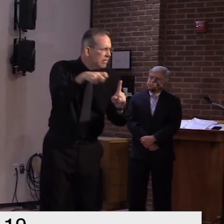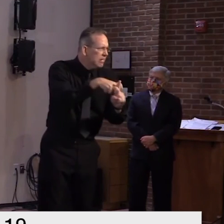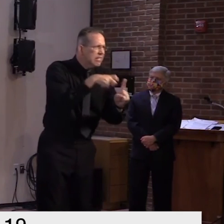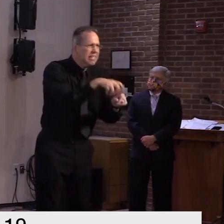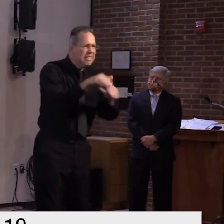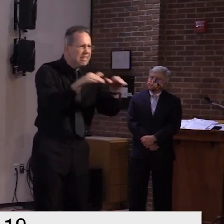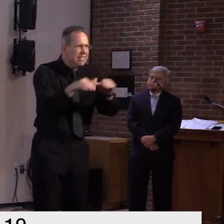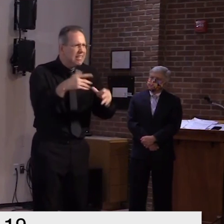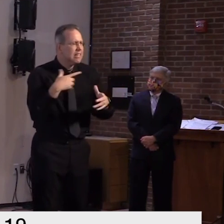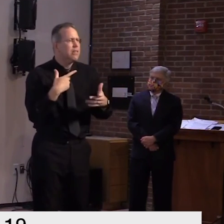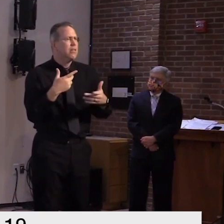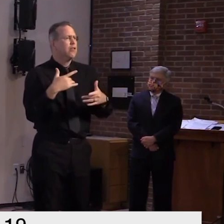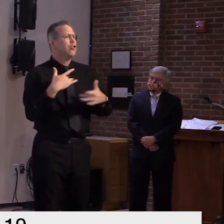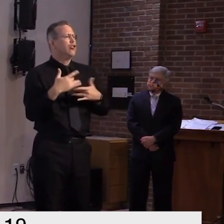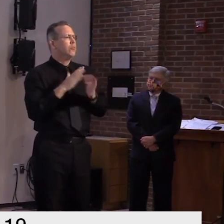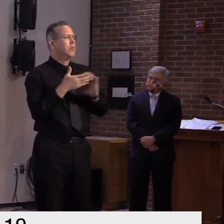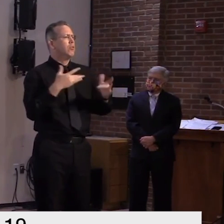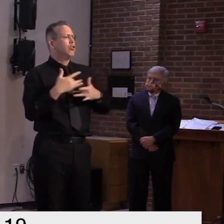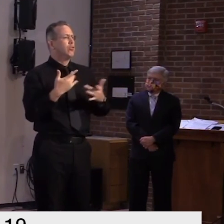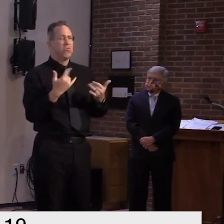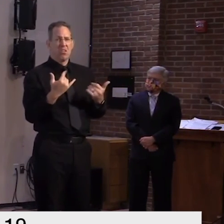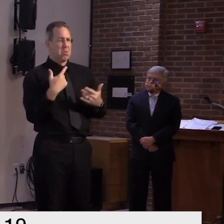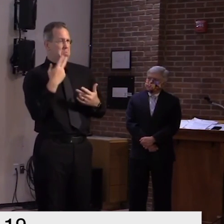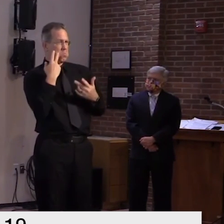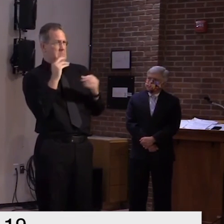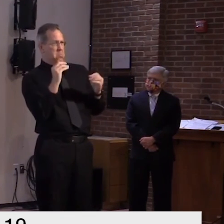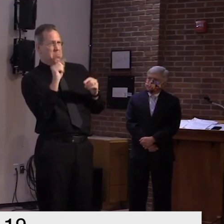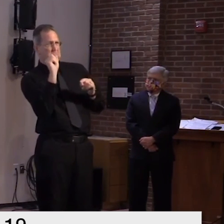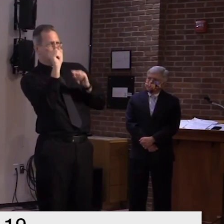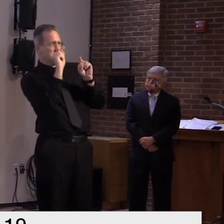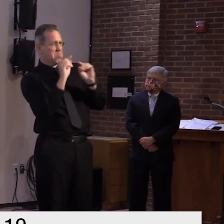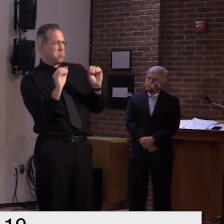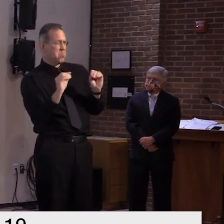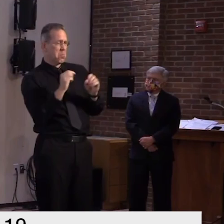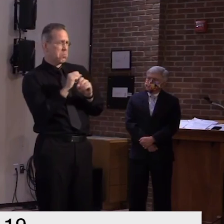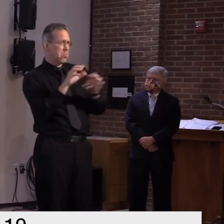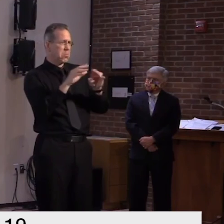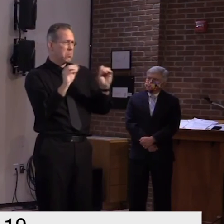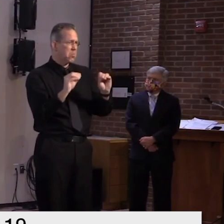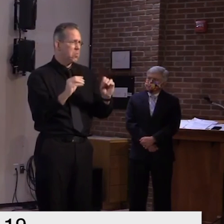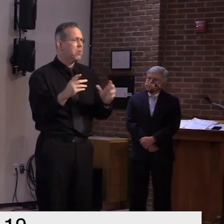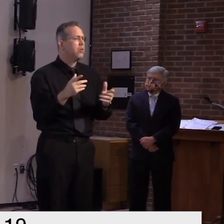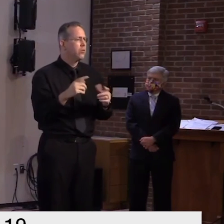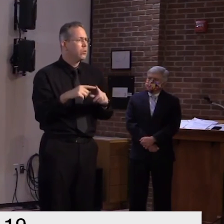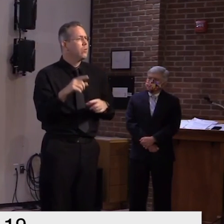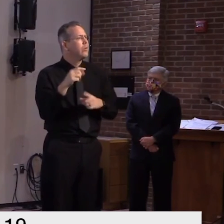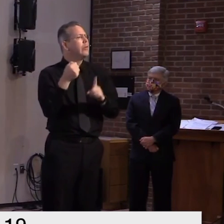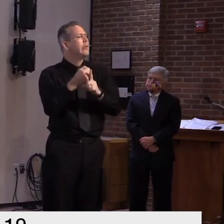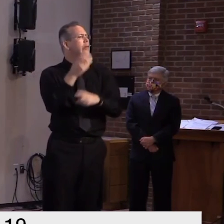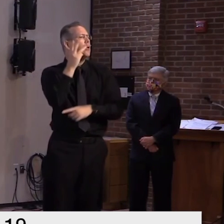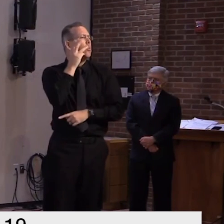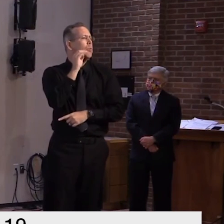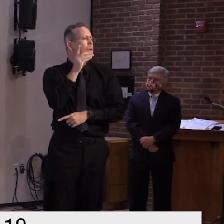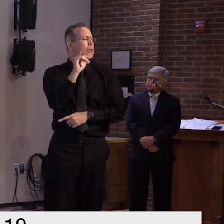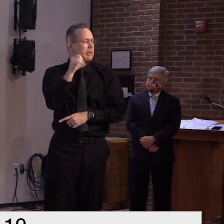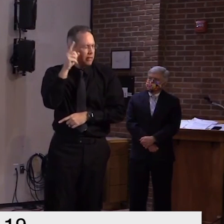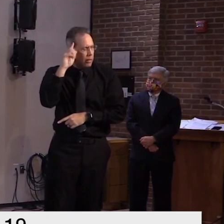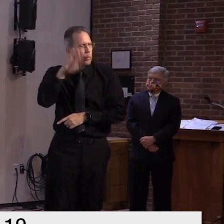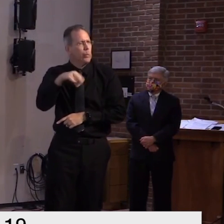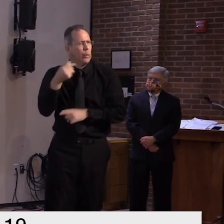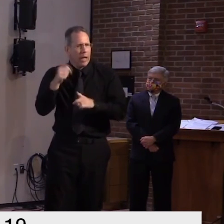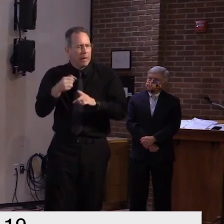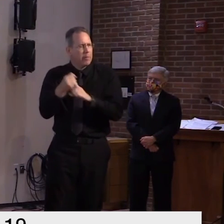again we proved uh in winouski or at least i believe we have uh that uh that we can handle uh something of this